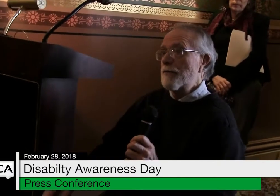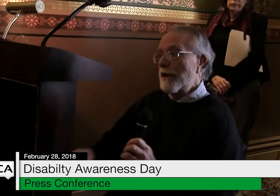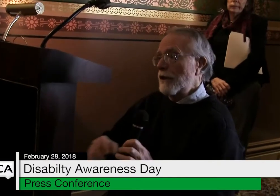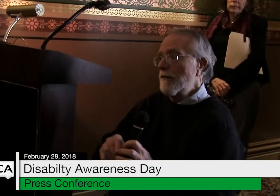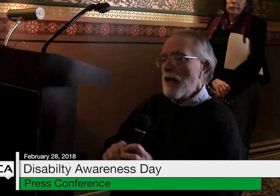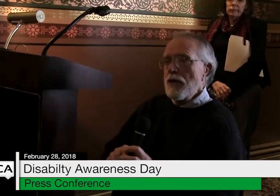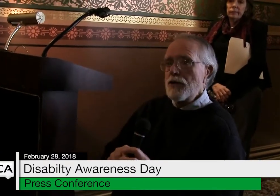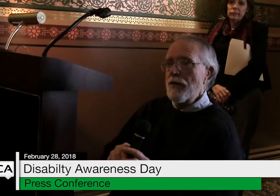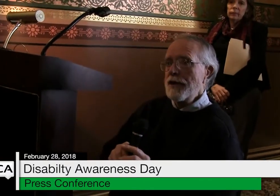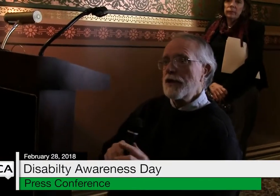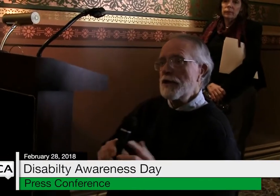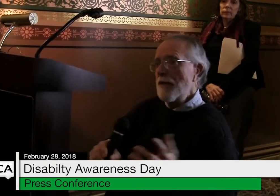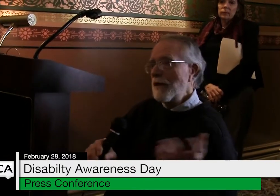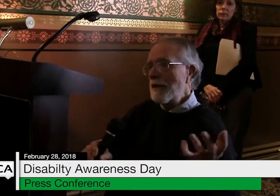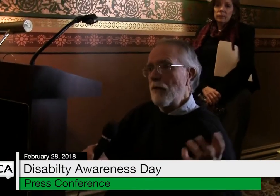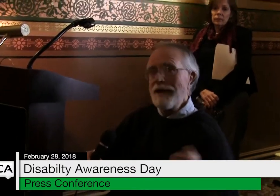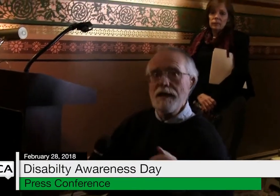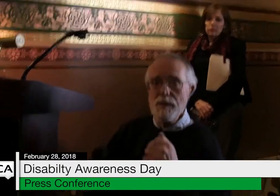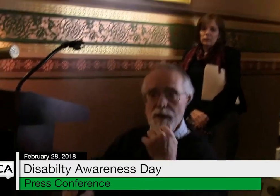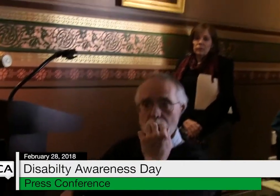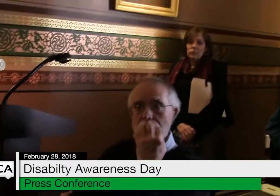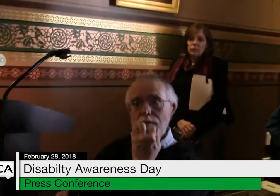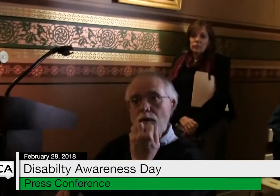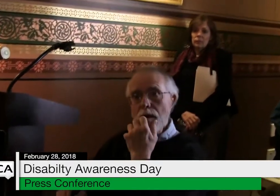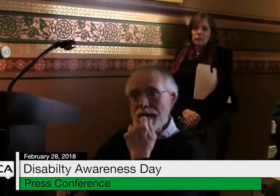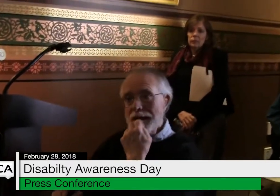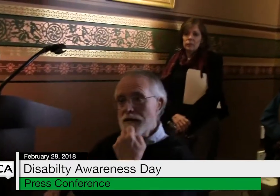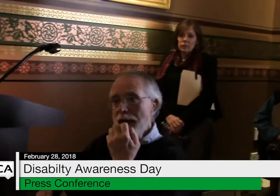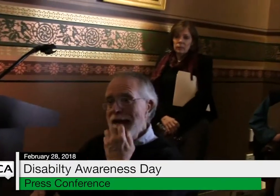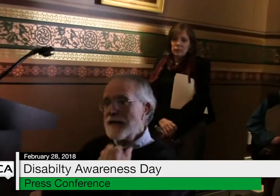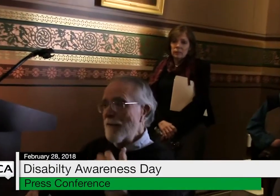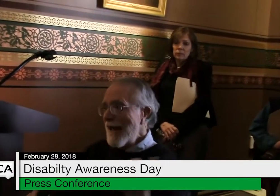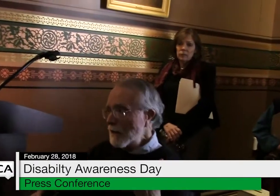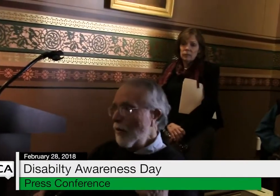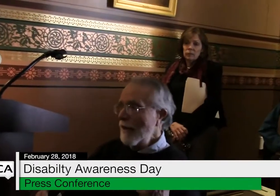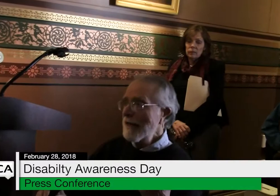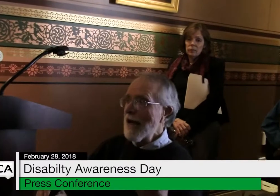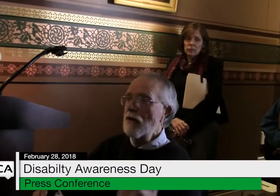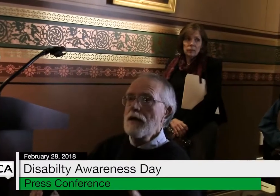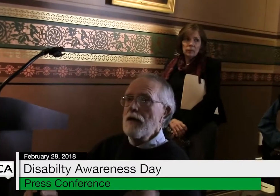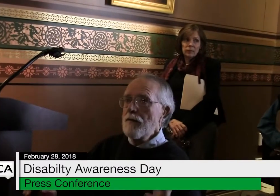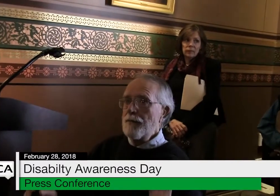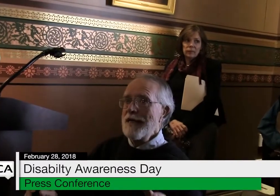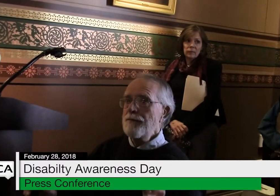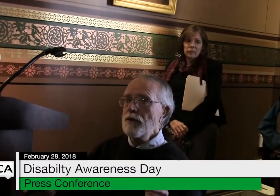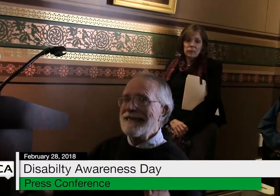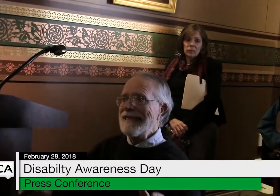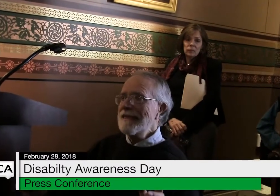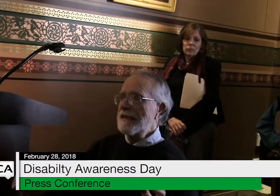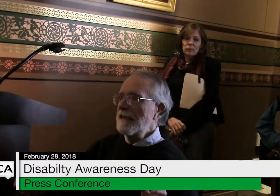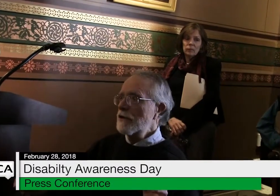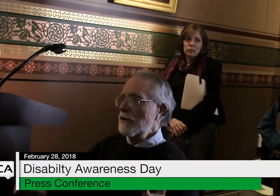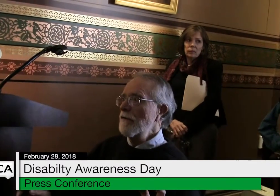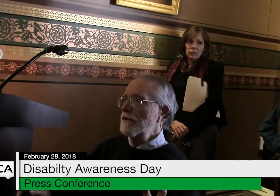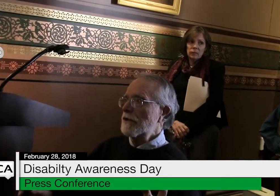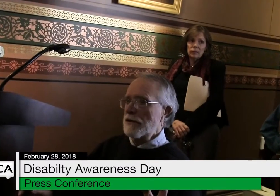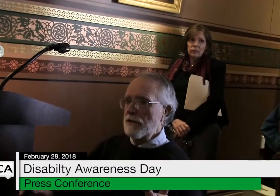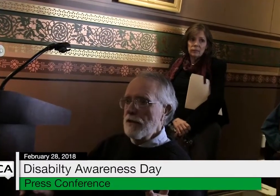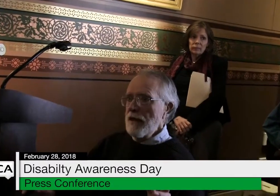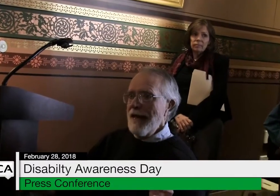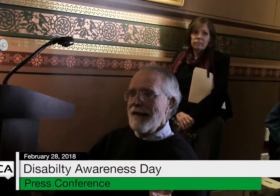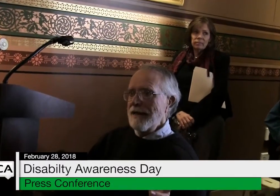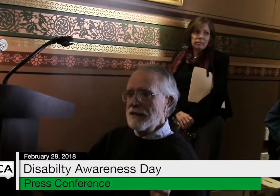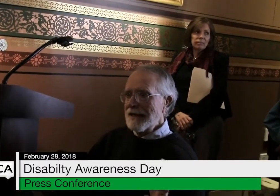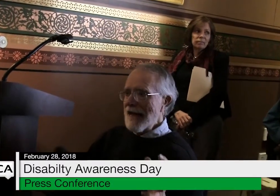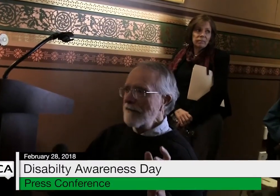governor's budget. So this is something that we need to be working for because, as Max pointed out, people need these services,